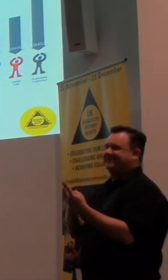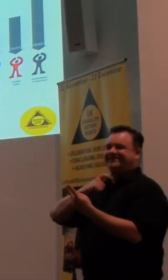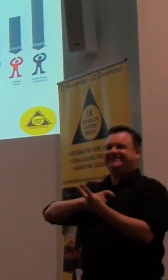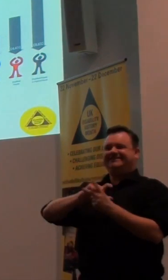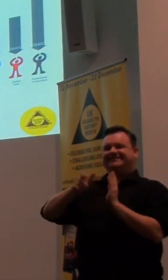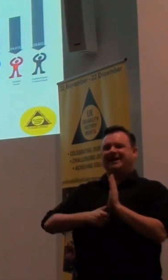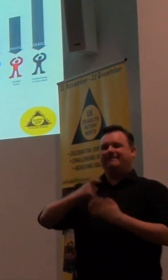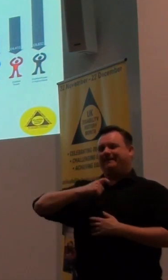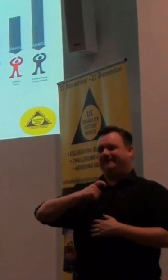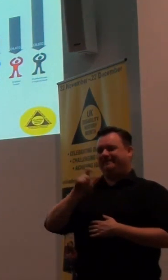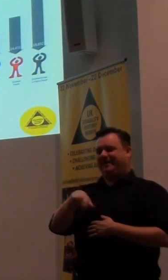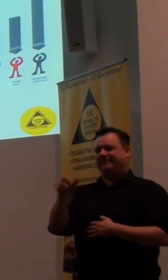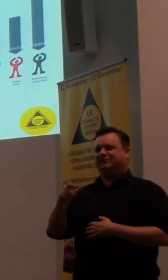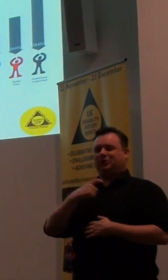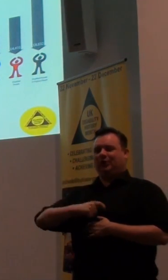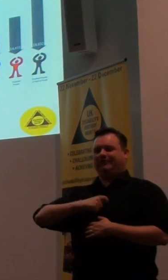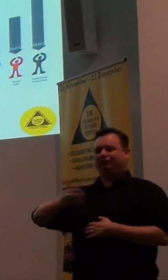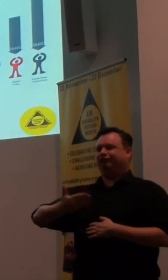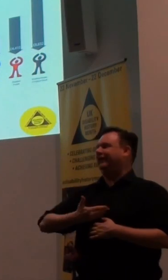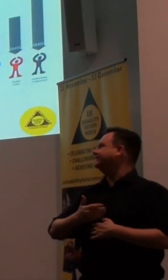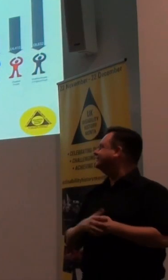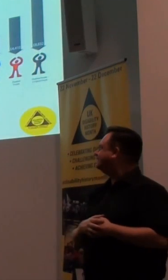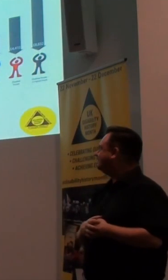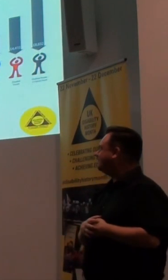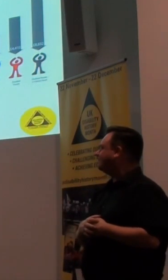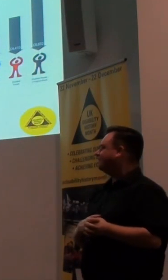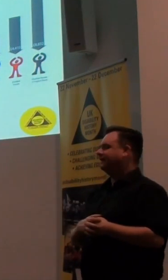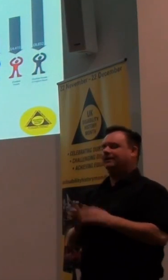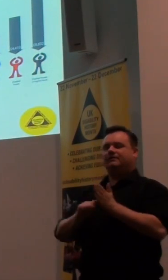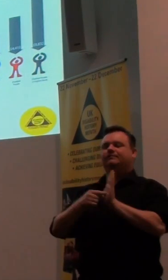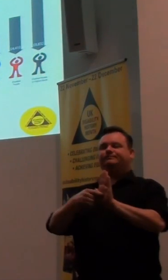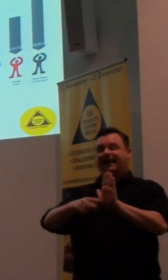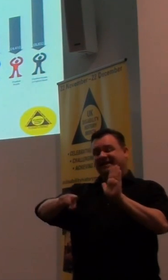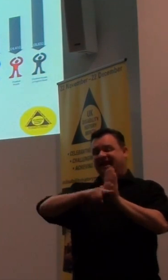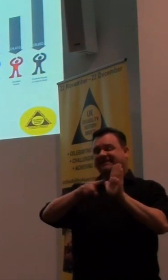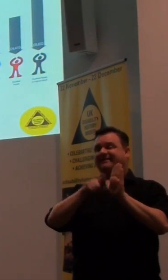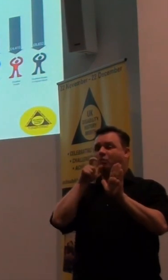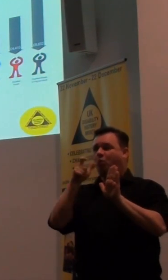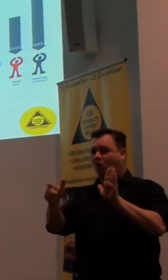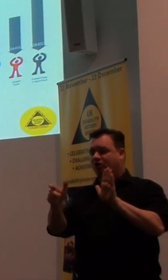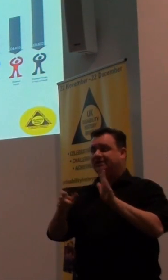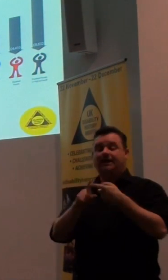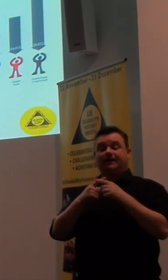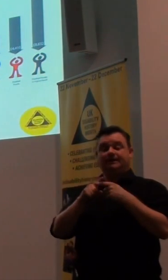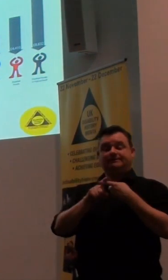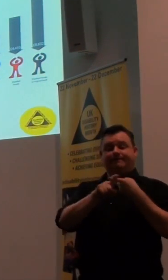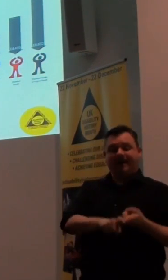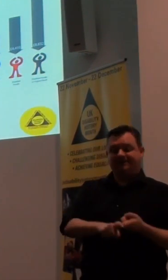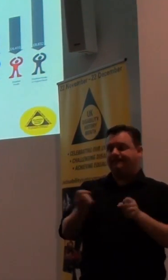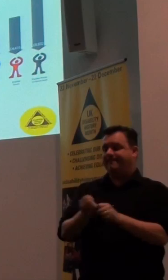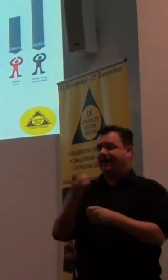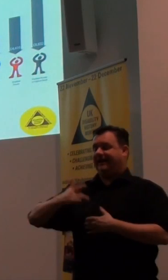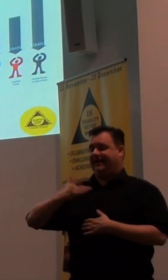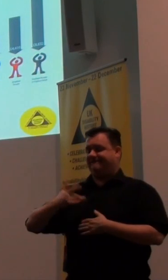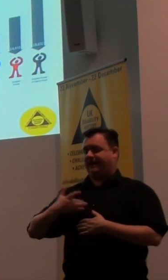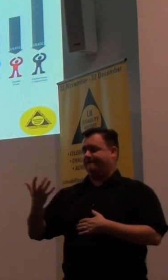rights. These are important words. They're the way we're portrayed negatively in the media. Dependence on making a living out of